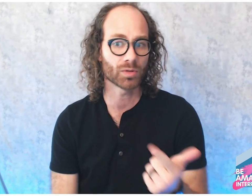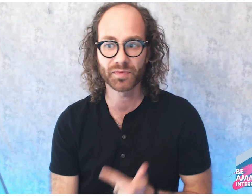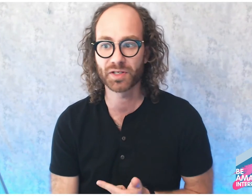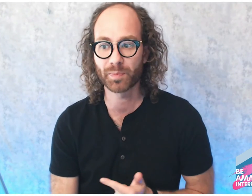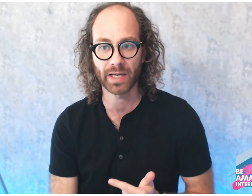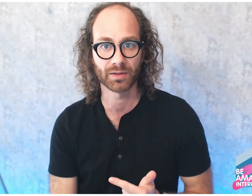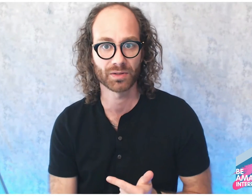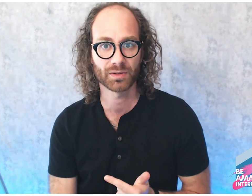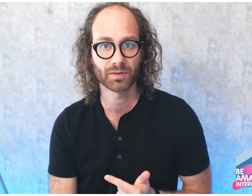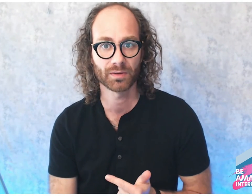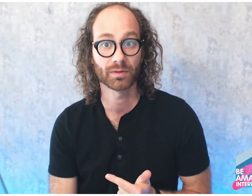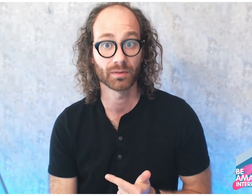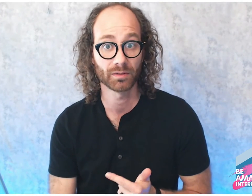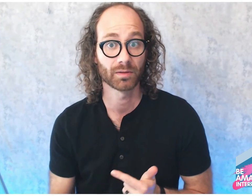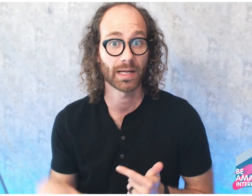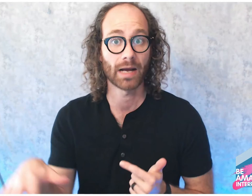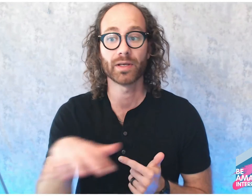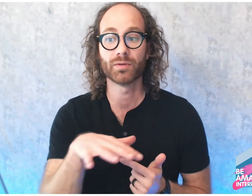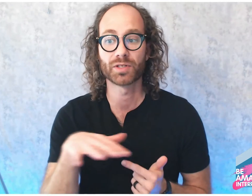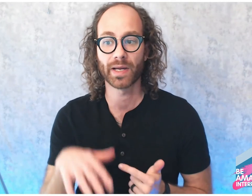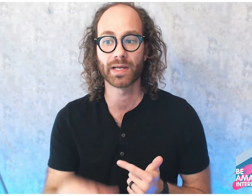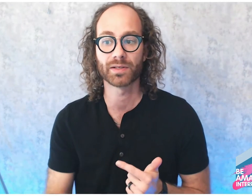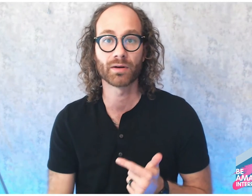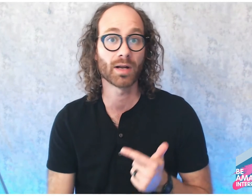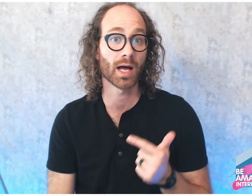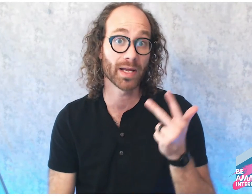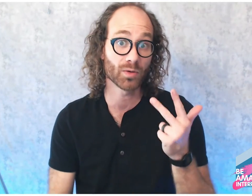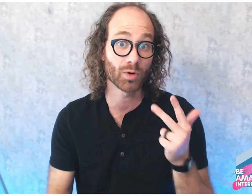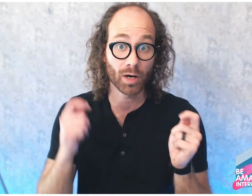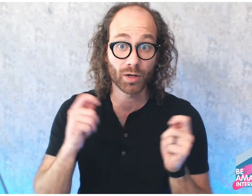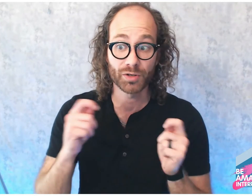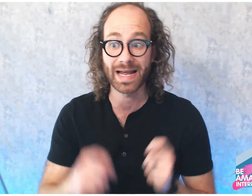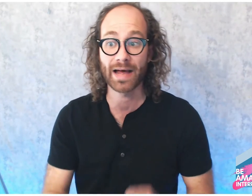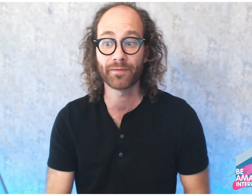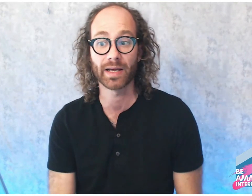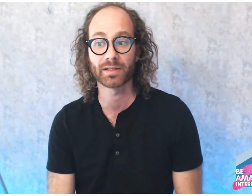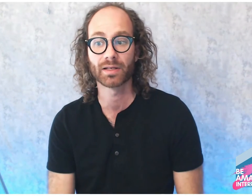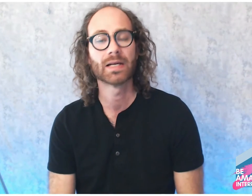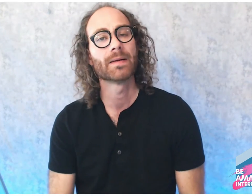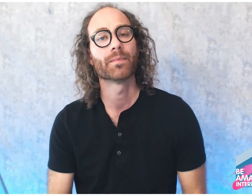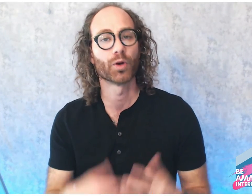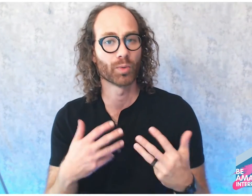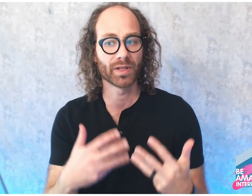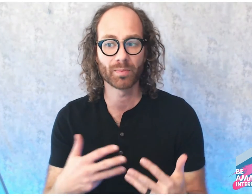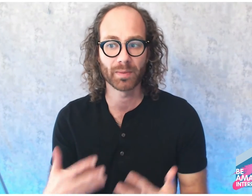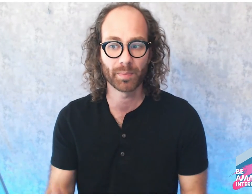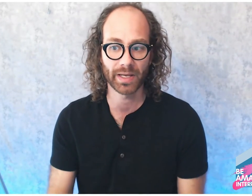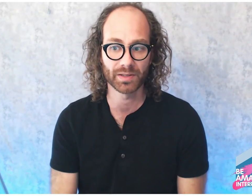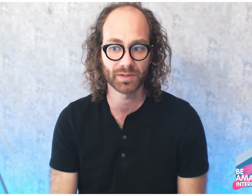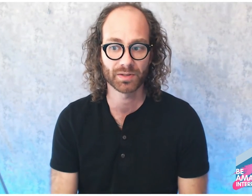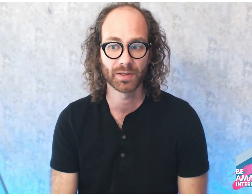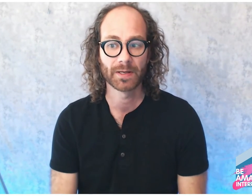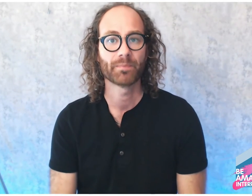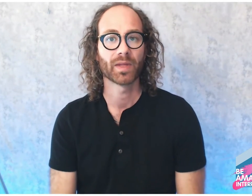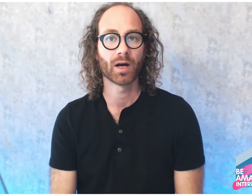space, how they use space, their non-manual markers and affect, their rhythm and pace, their